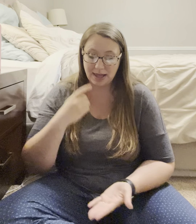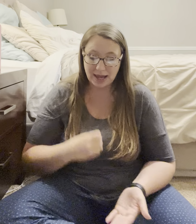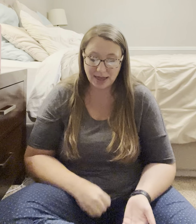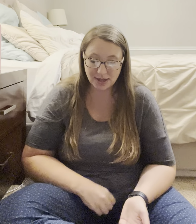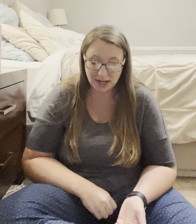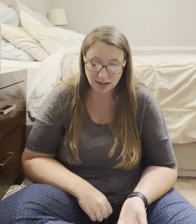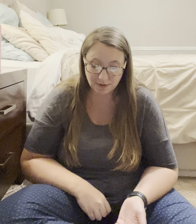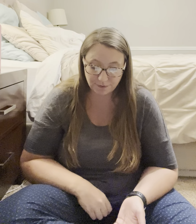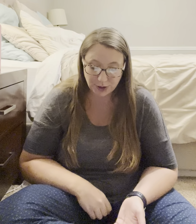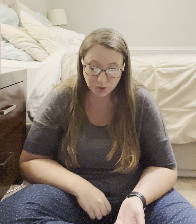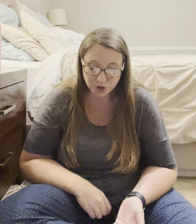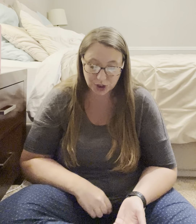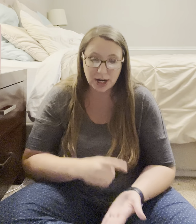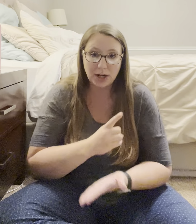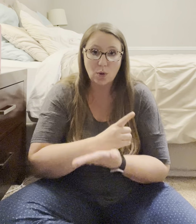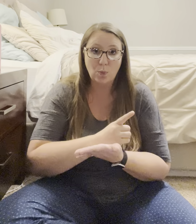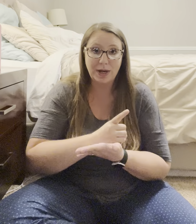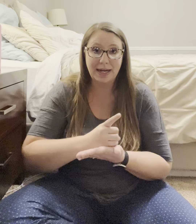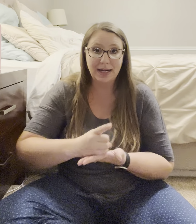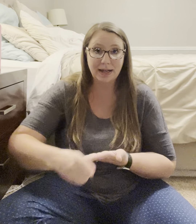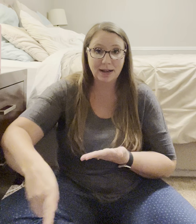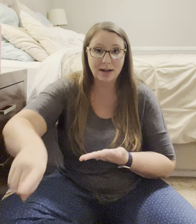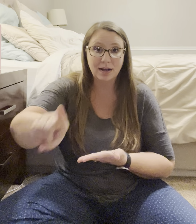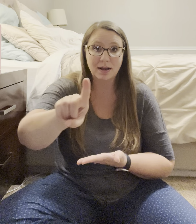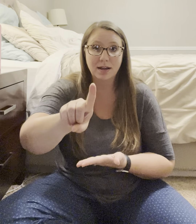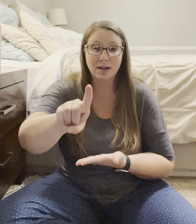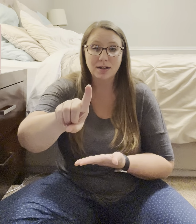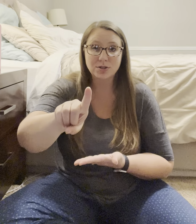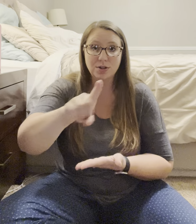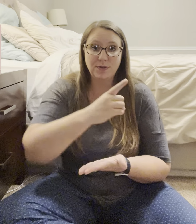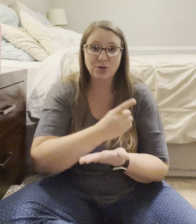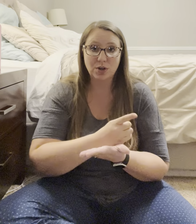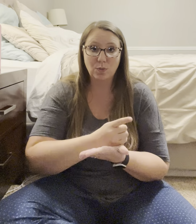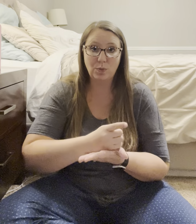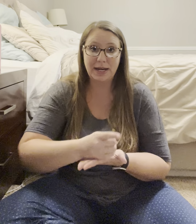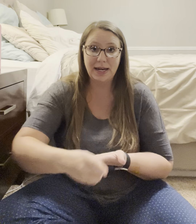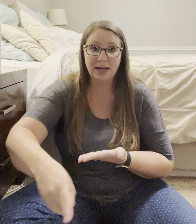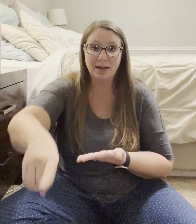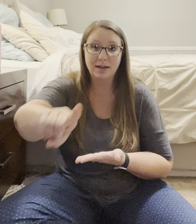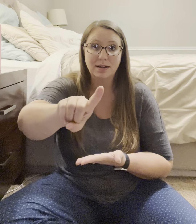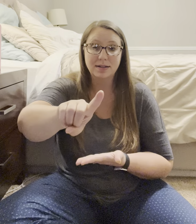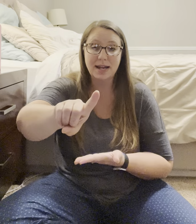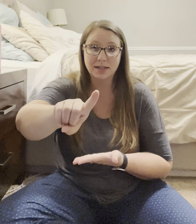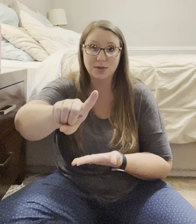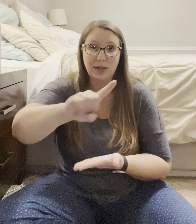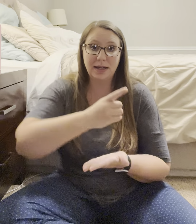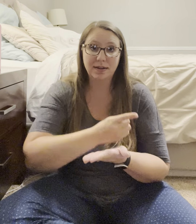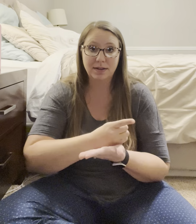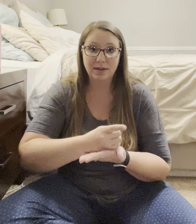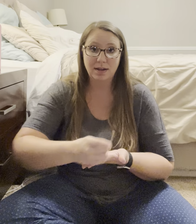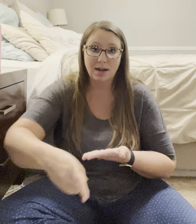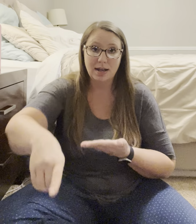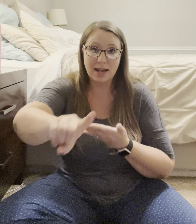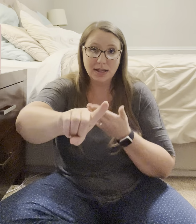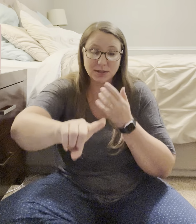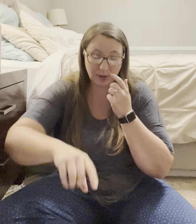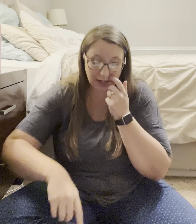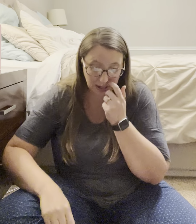And then in the future, I go week to the future. Week. Next week. Next week.